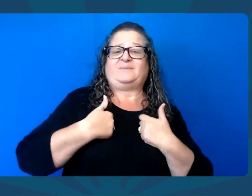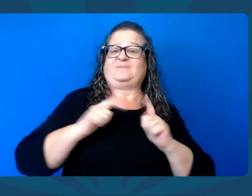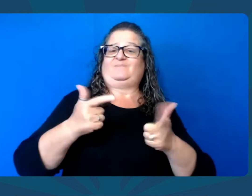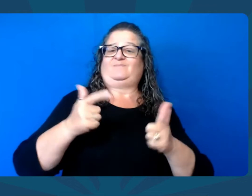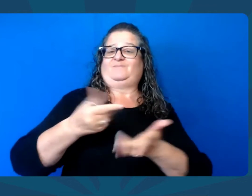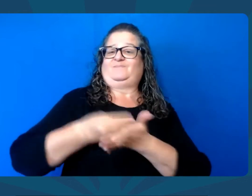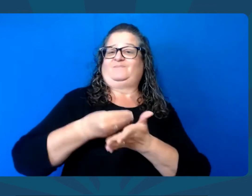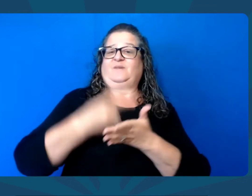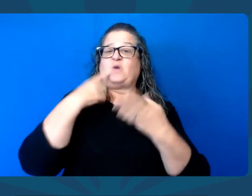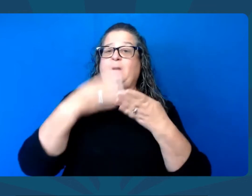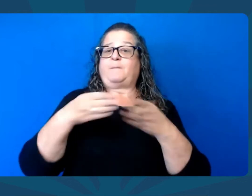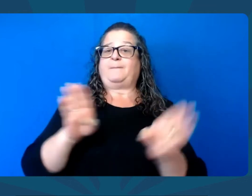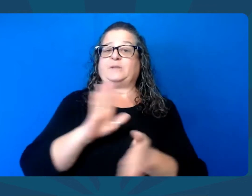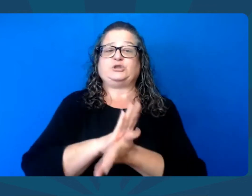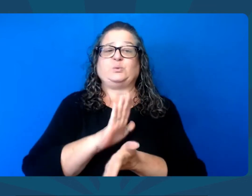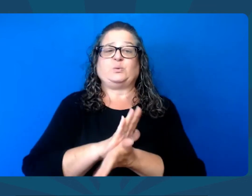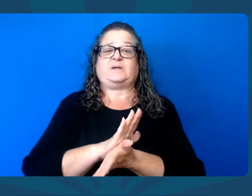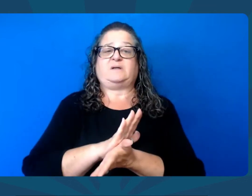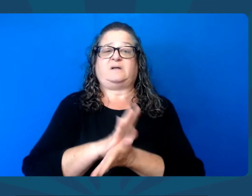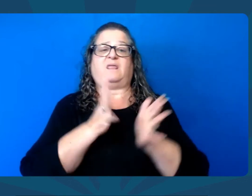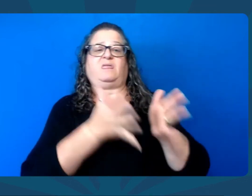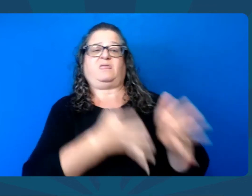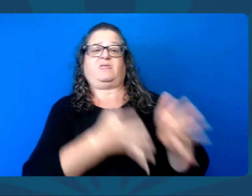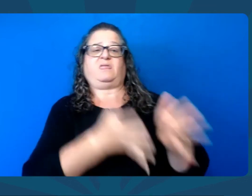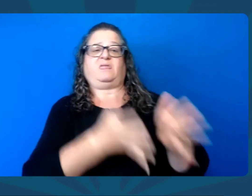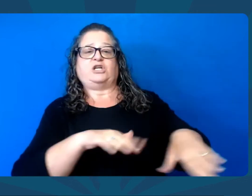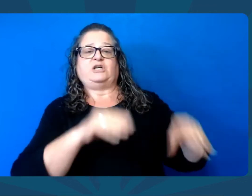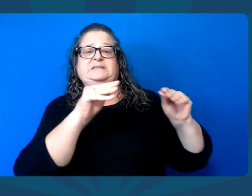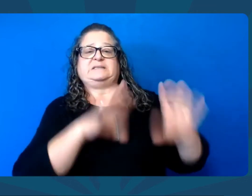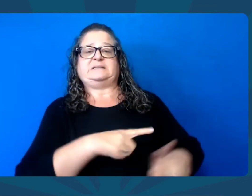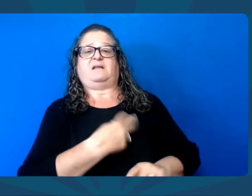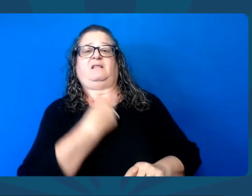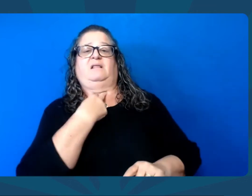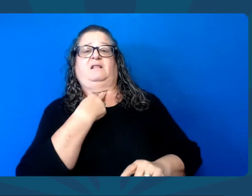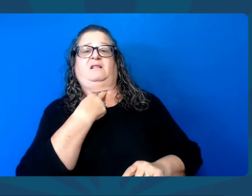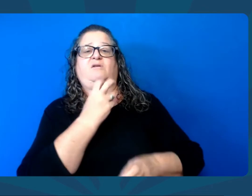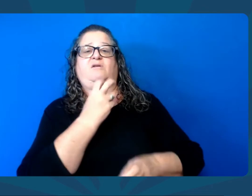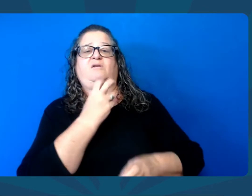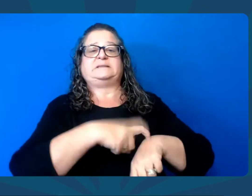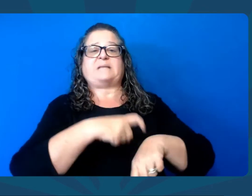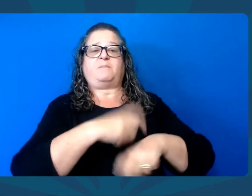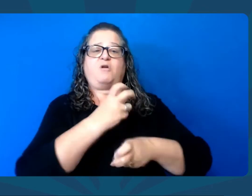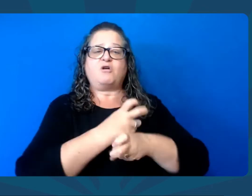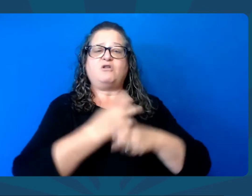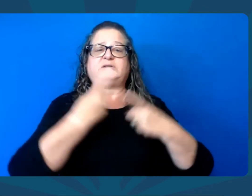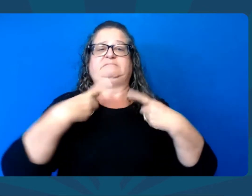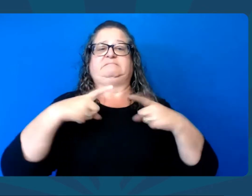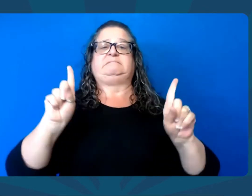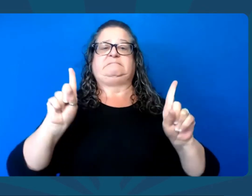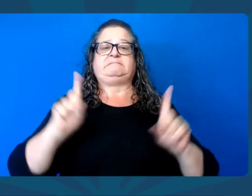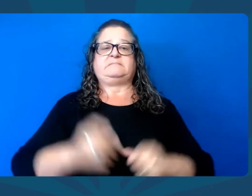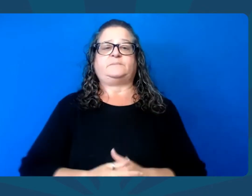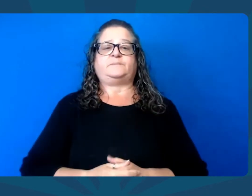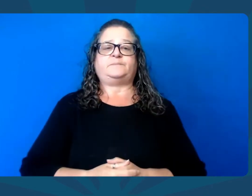access to an affordable place to live, and how lack of funding for public schools has left our